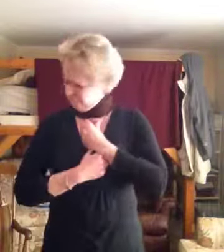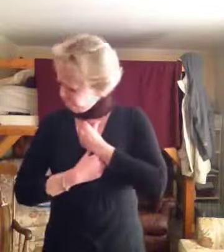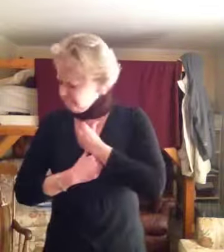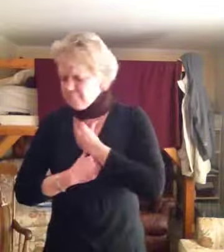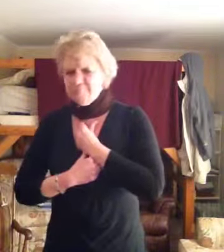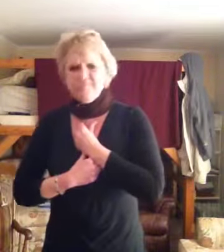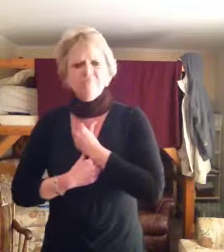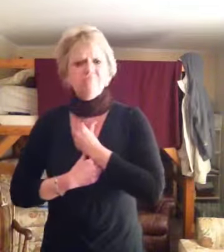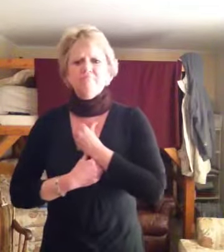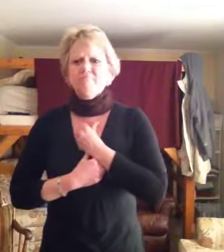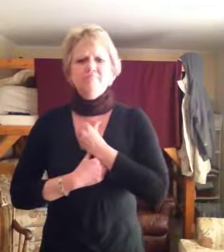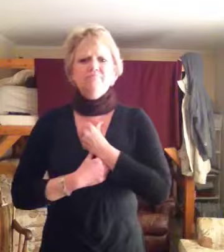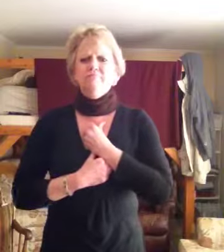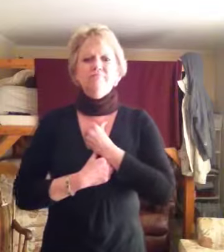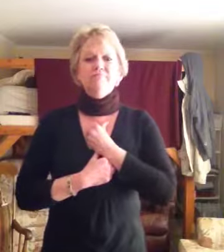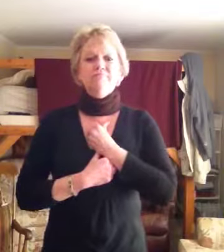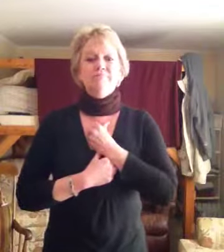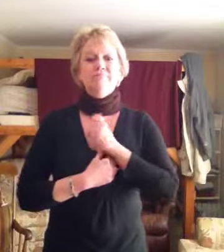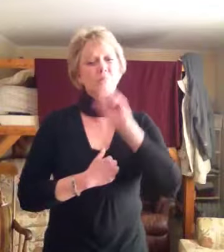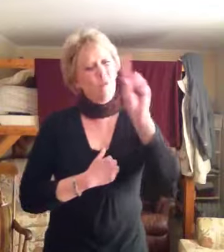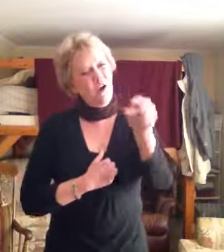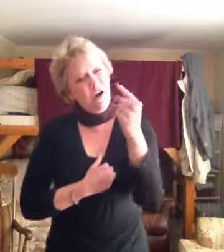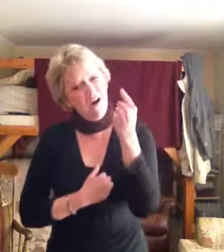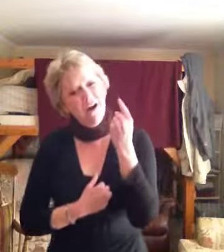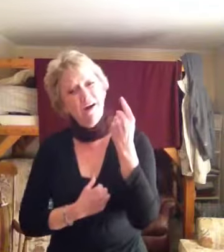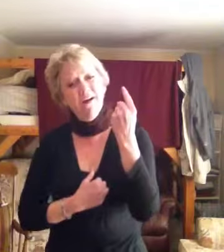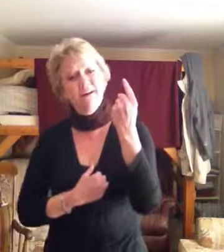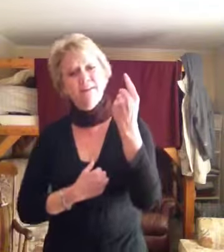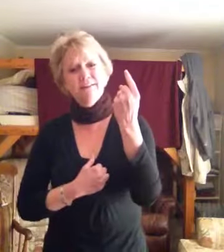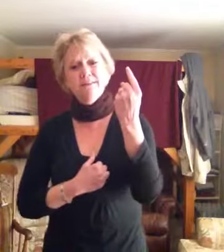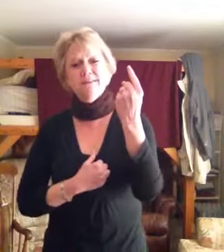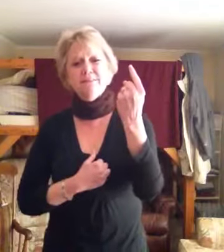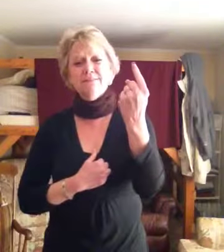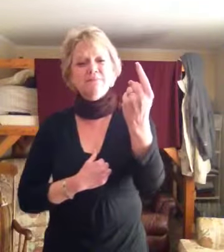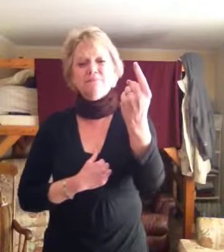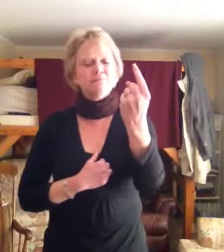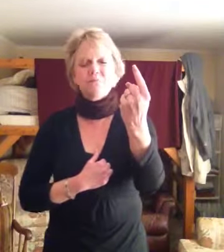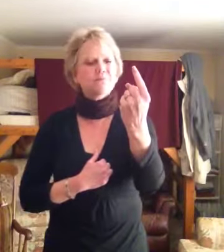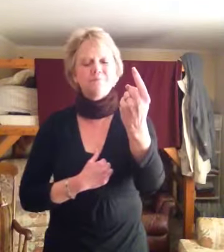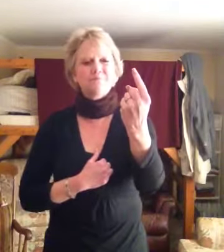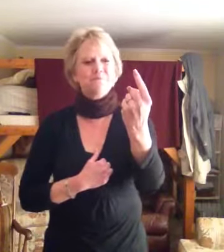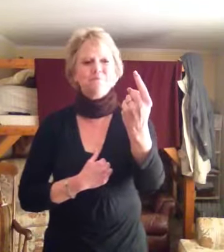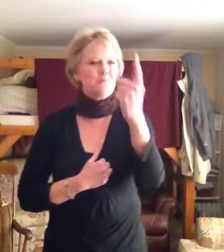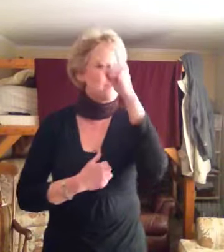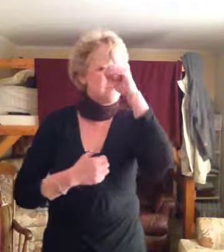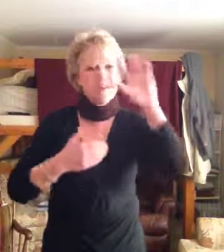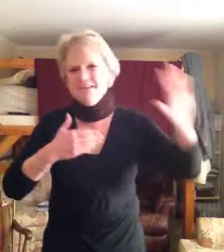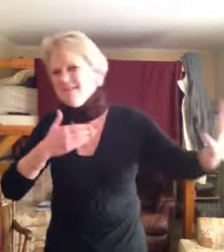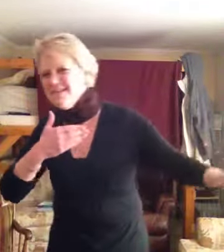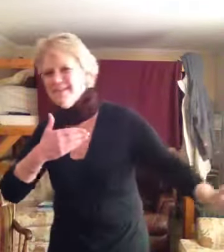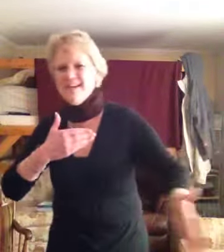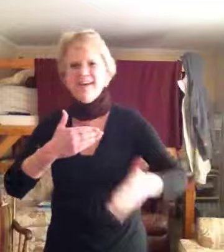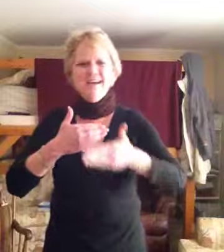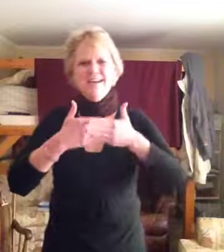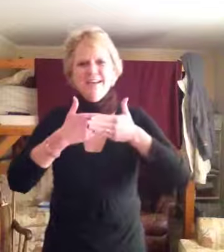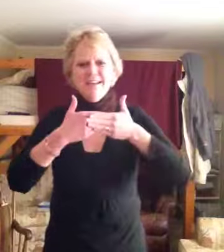It's the one who won't be taken,